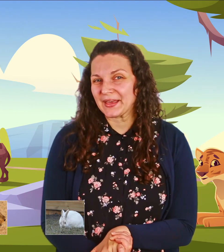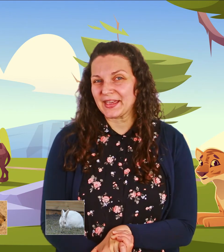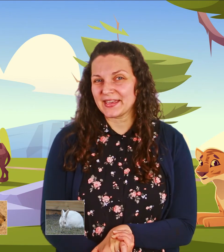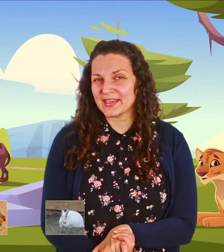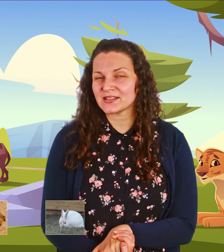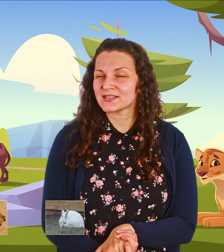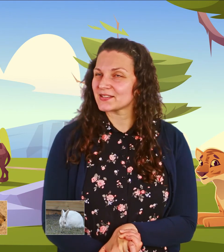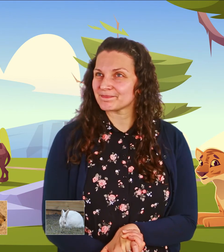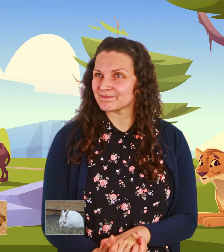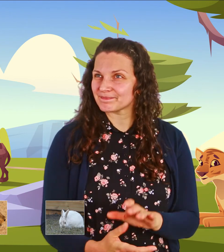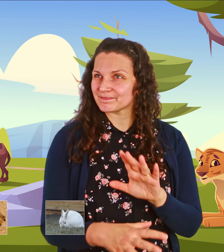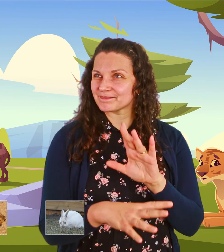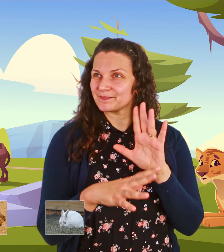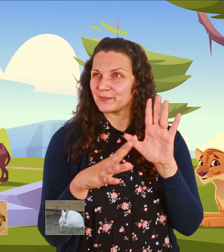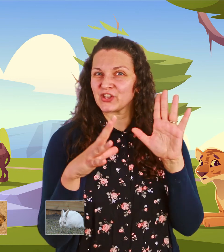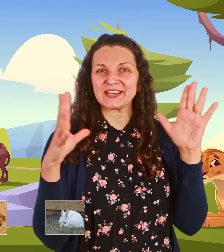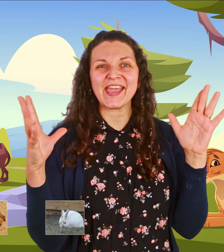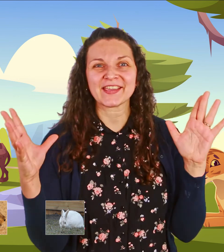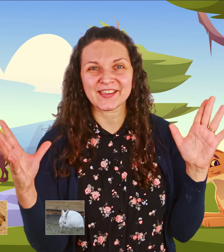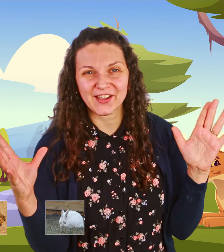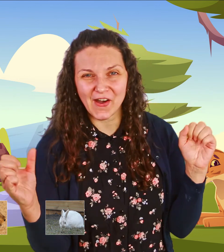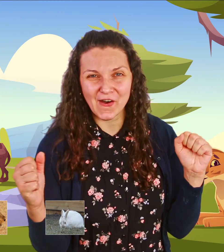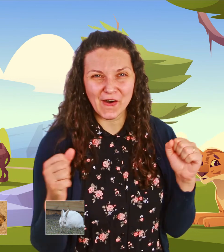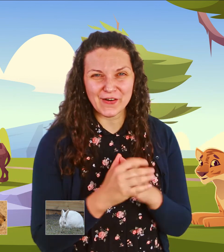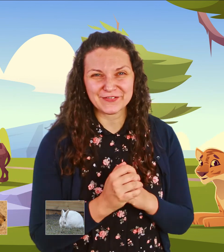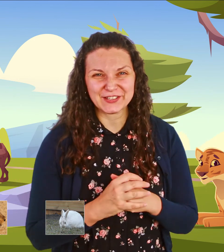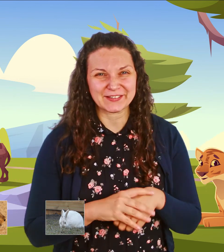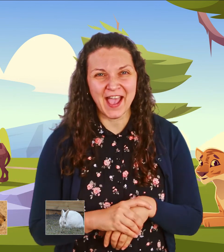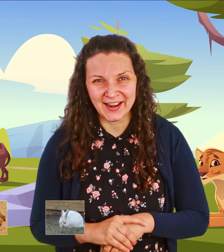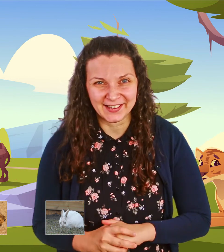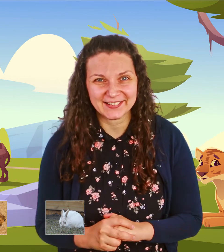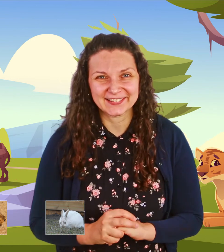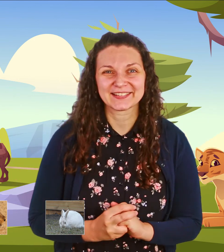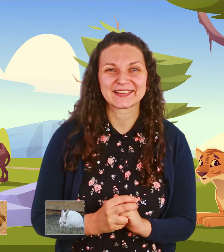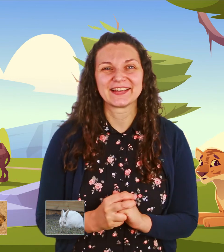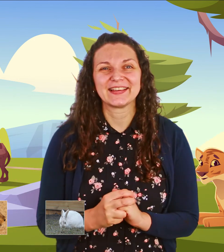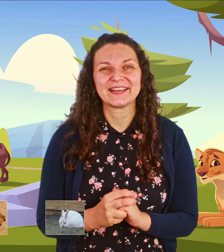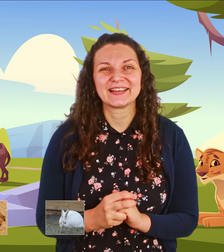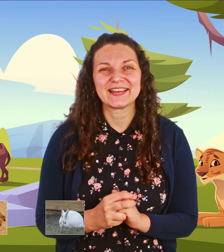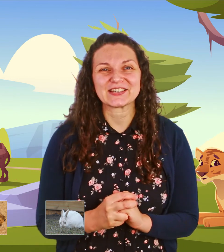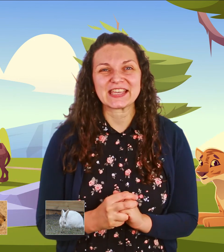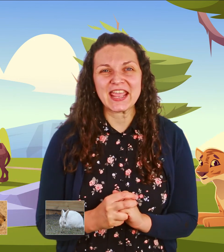It's the king of the savannah. The king